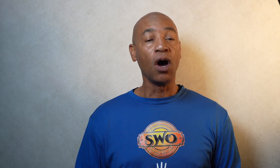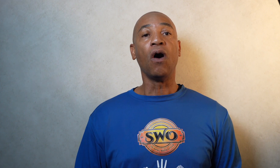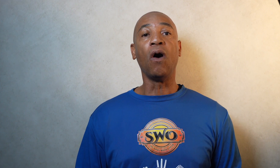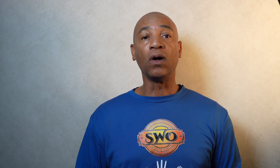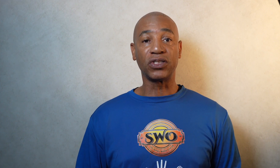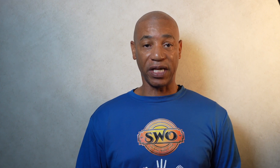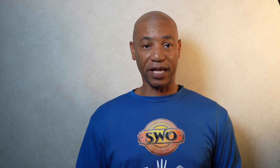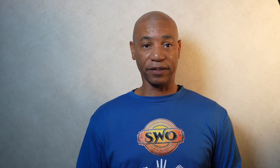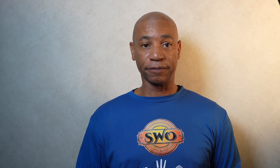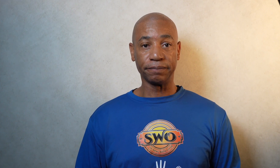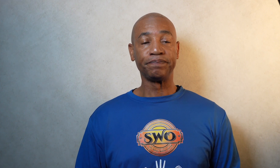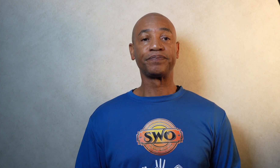all together.